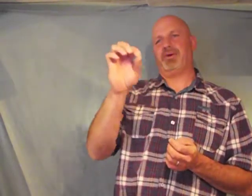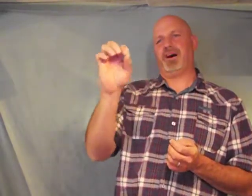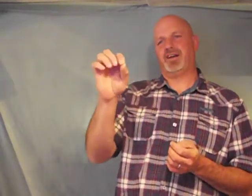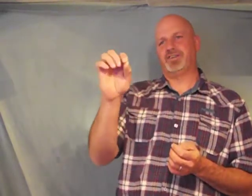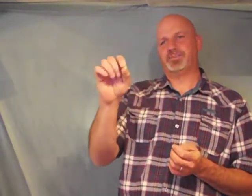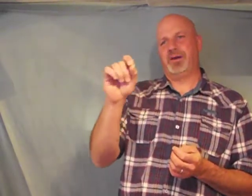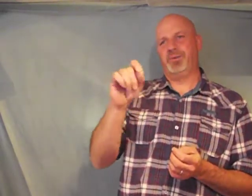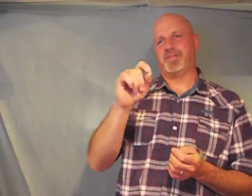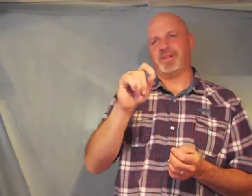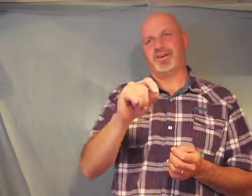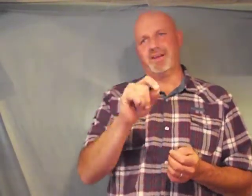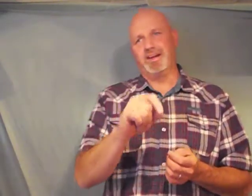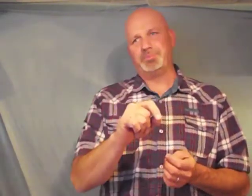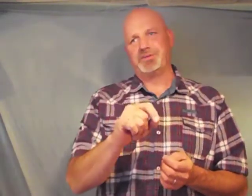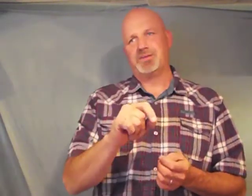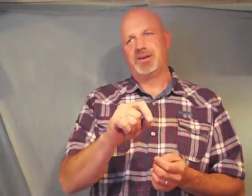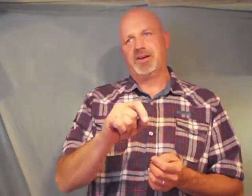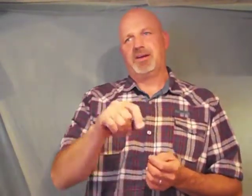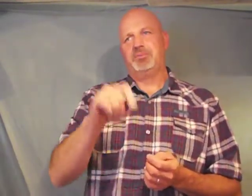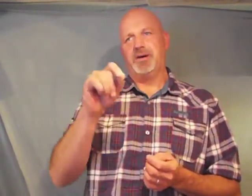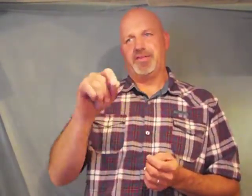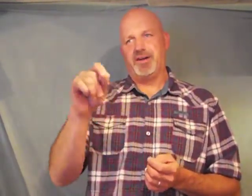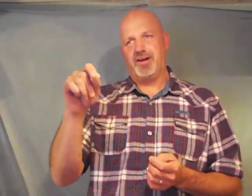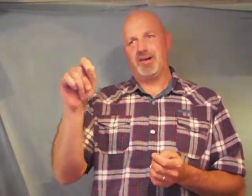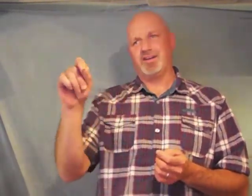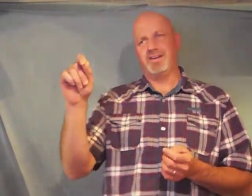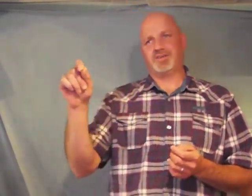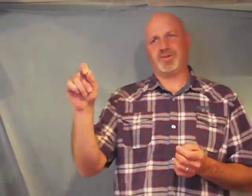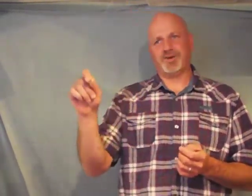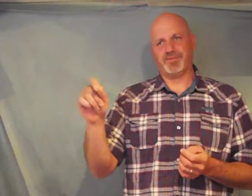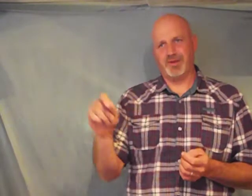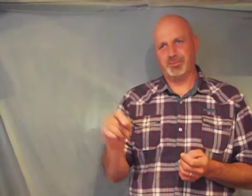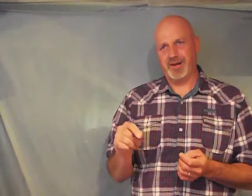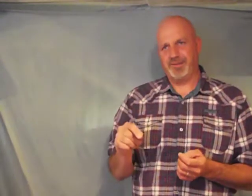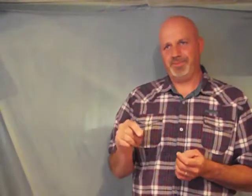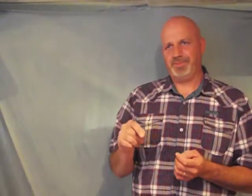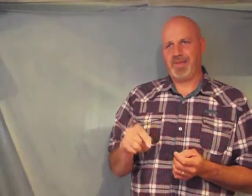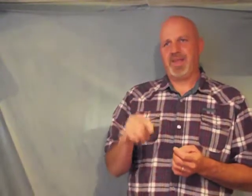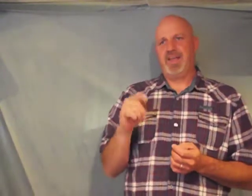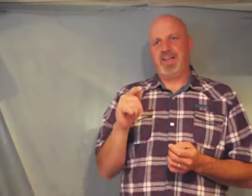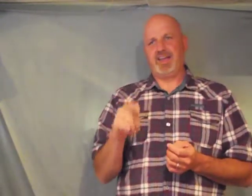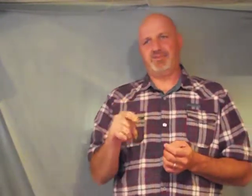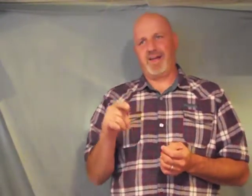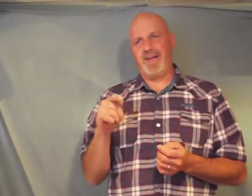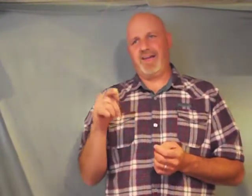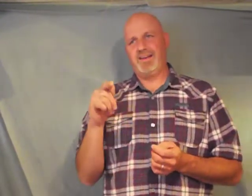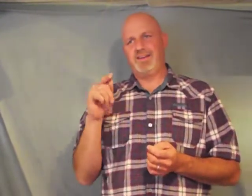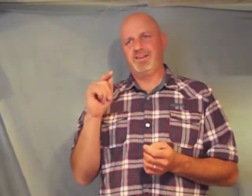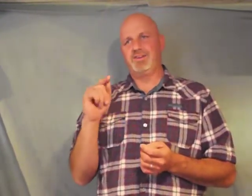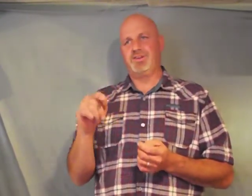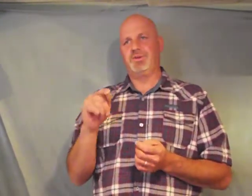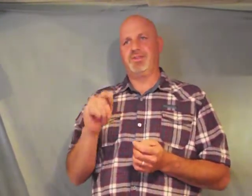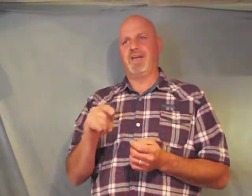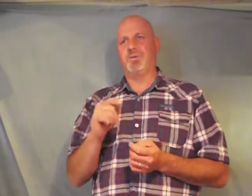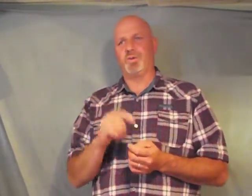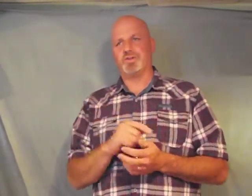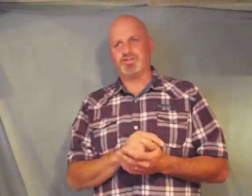honors me with their lips but their heart is far from me in vain do they worship